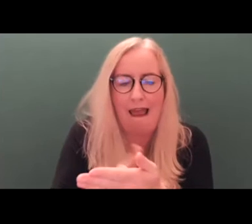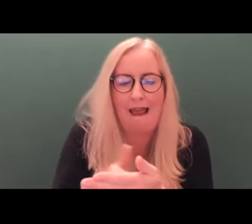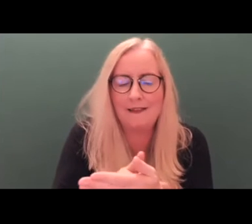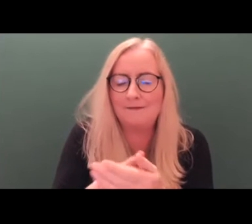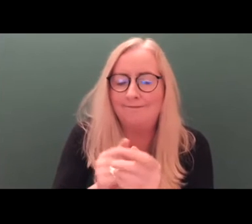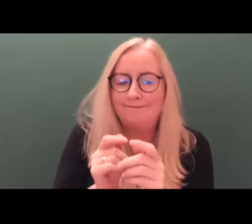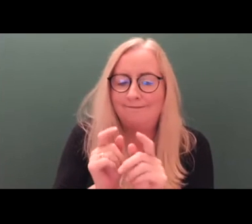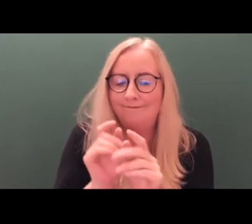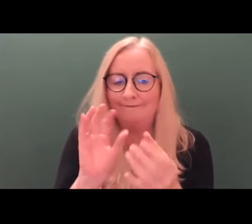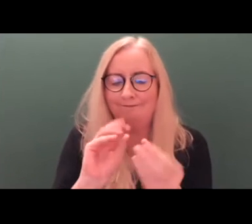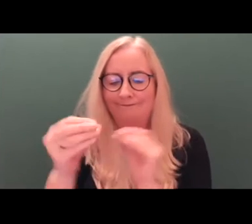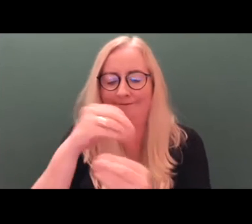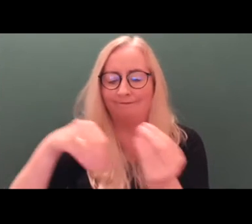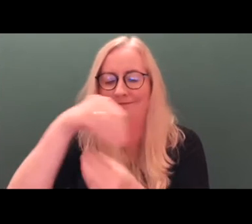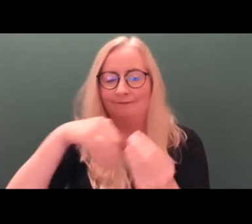of the clients.